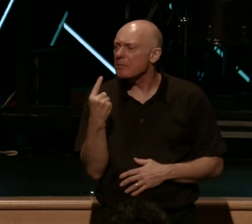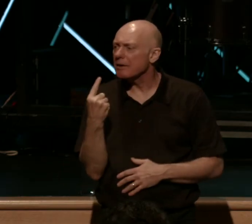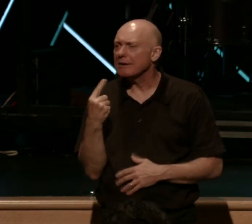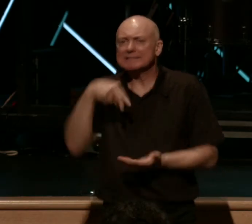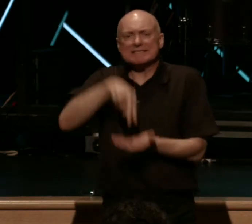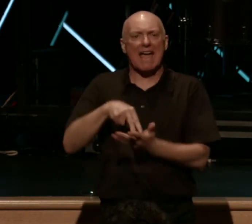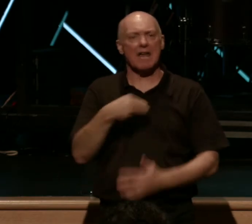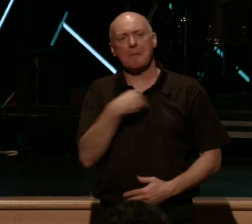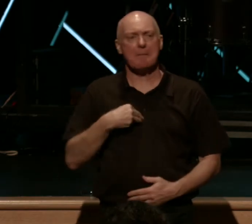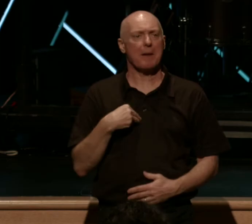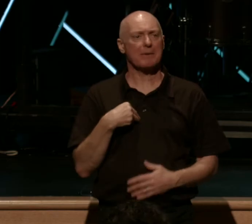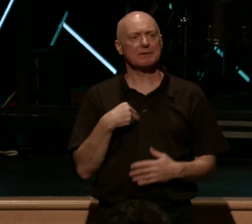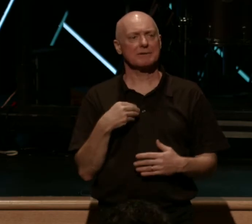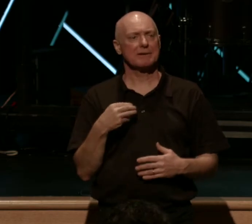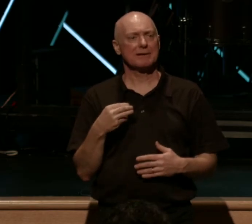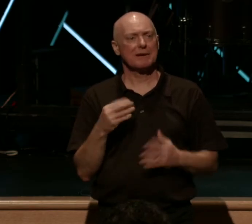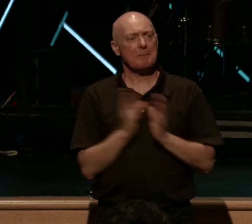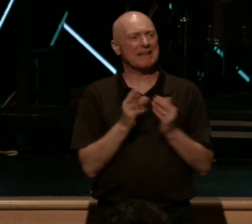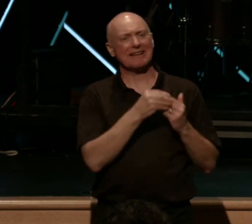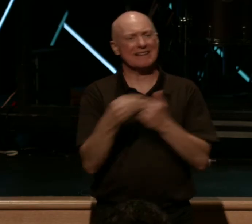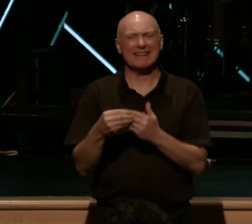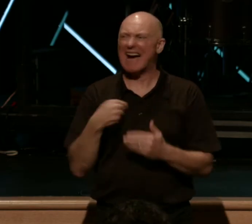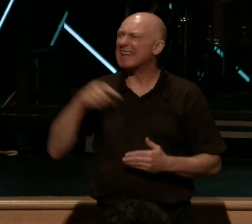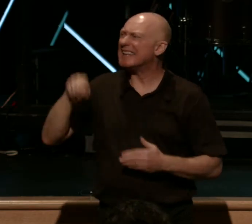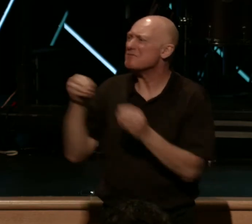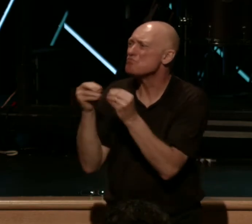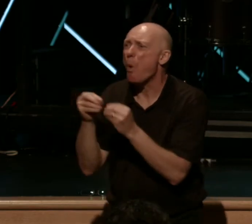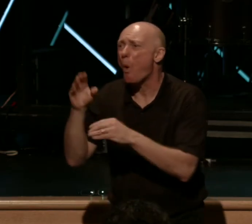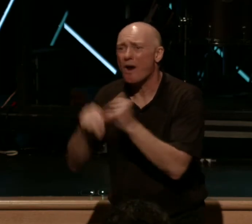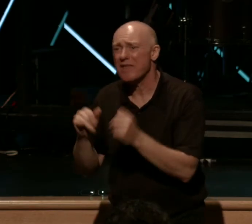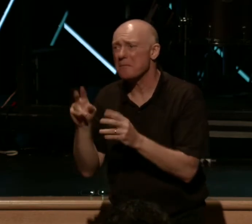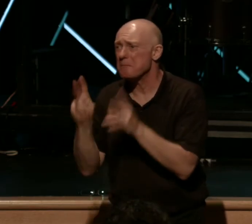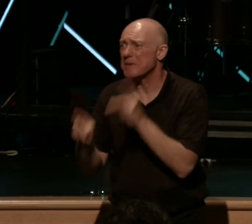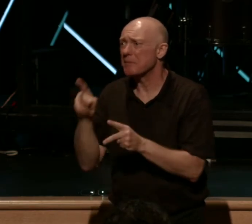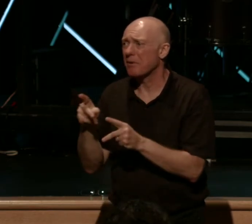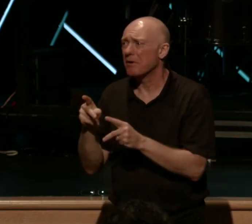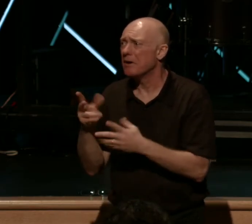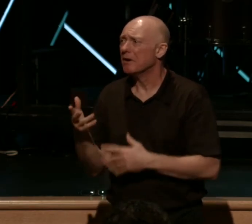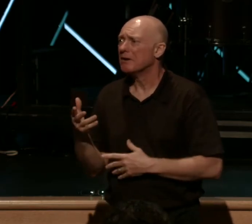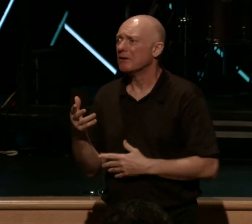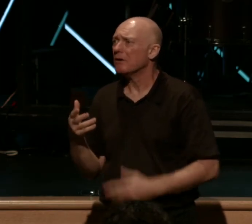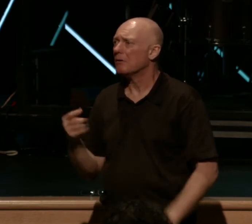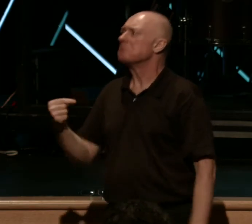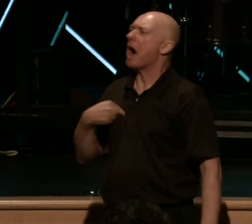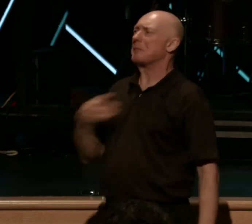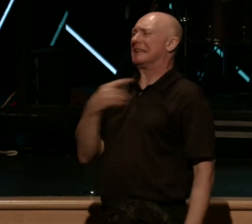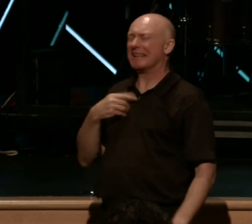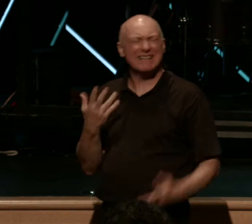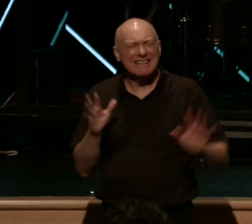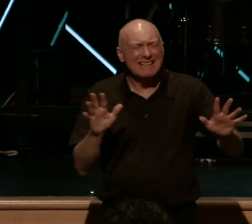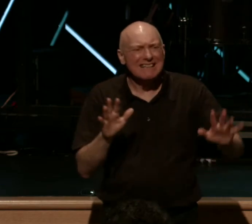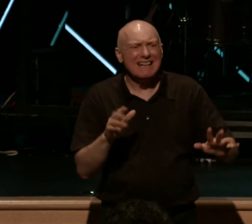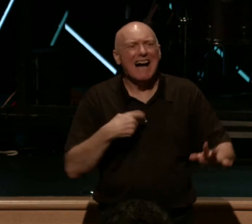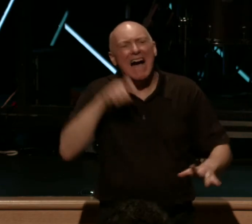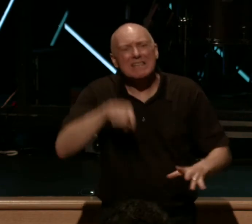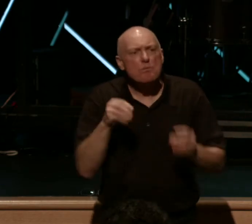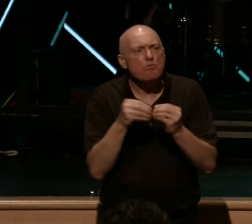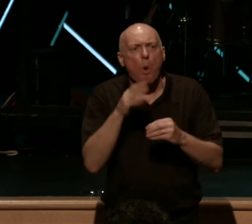members meeting and lead it. I need more of someone who can just bear an identity badge as a deacon. I need someone who can do more than just take up the